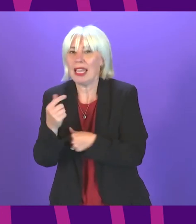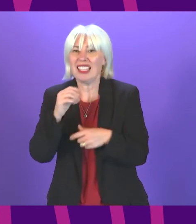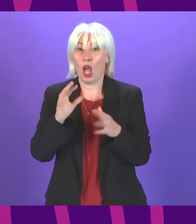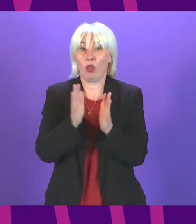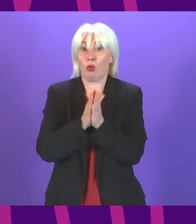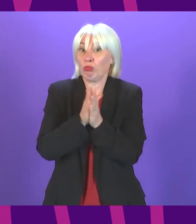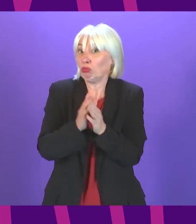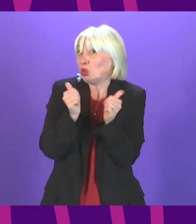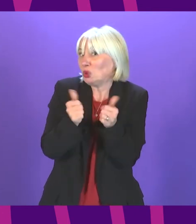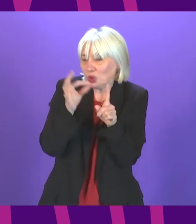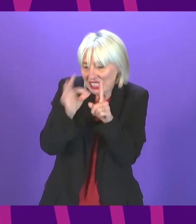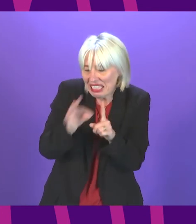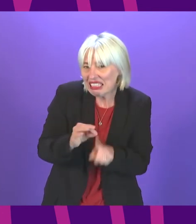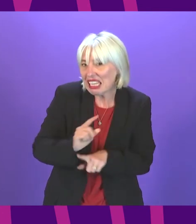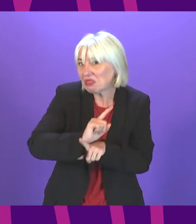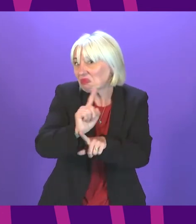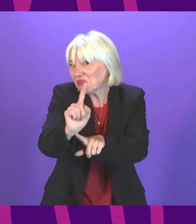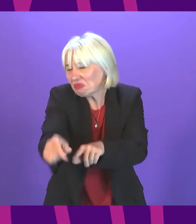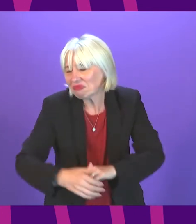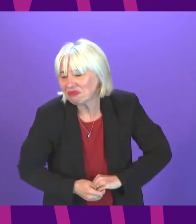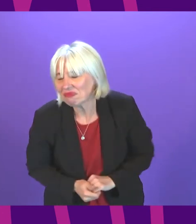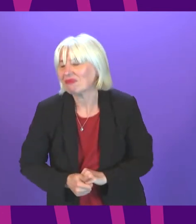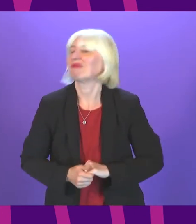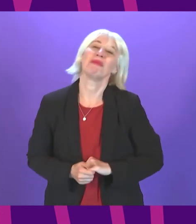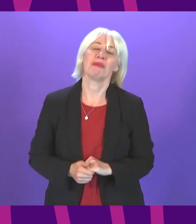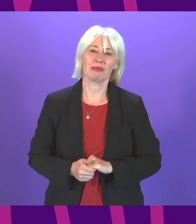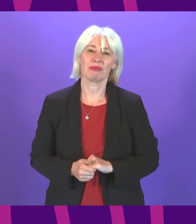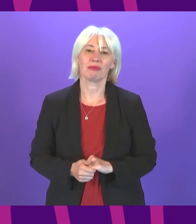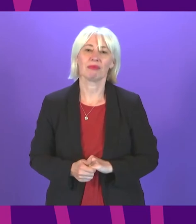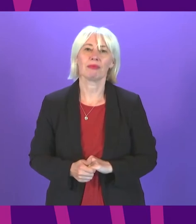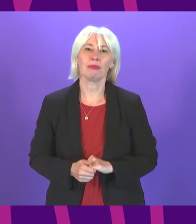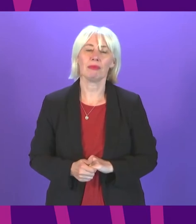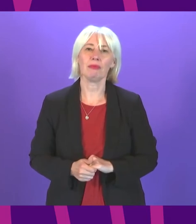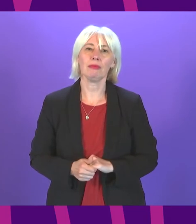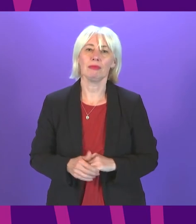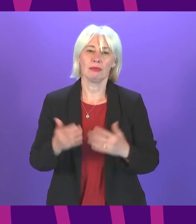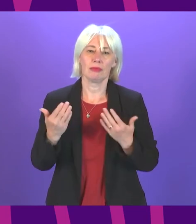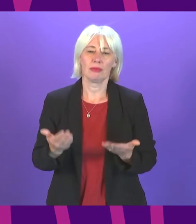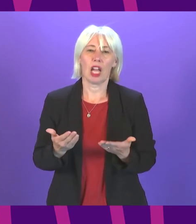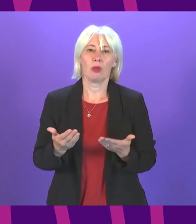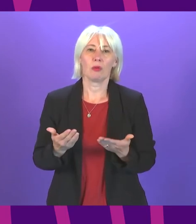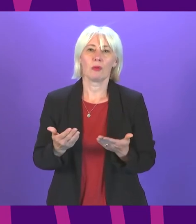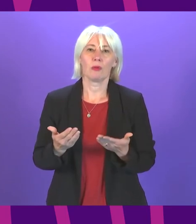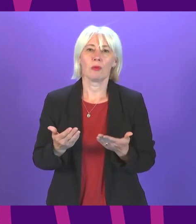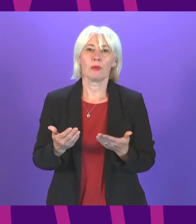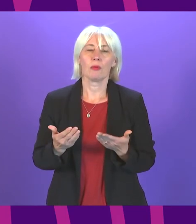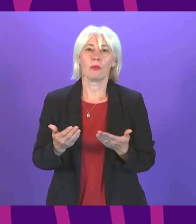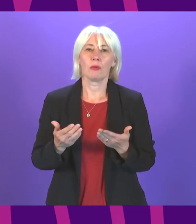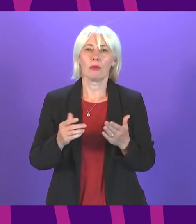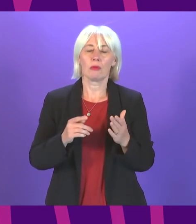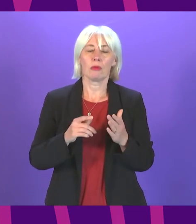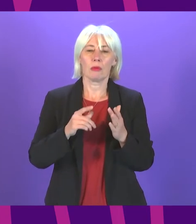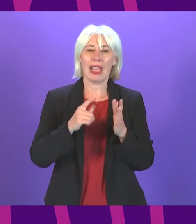in the months ahead thank you thank you Mr Musa and I call Annie to be followed by Jenny Bintow